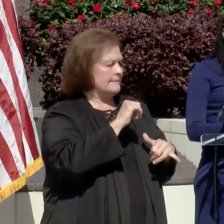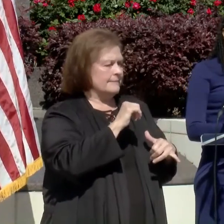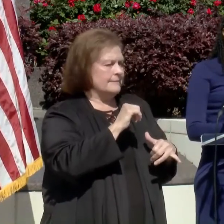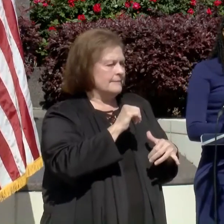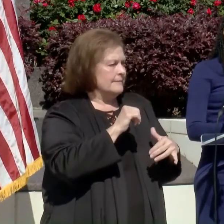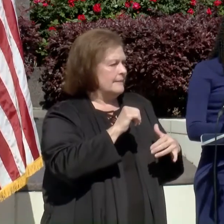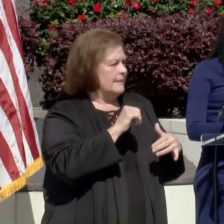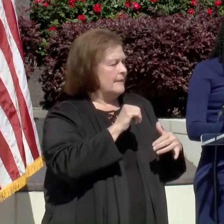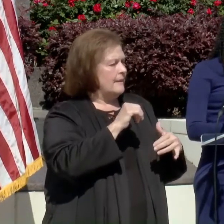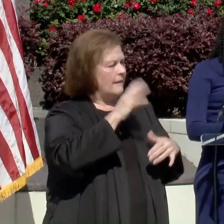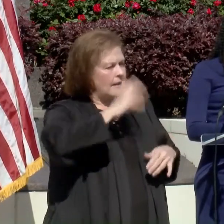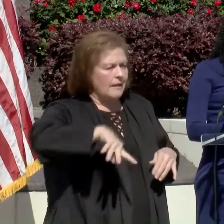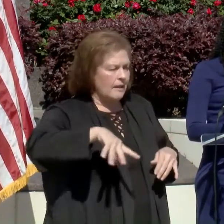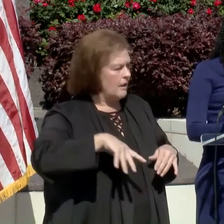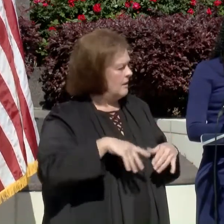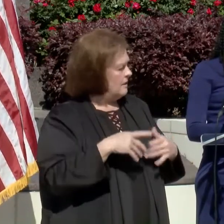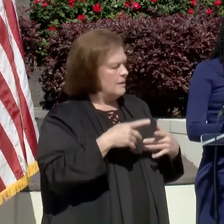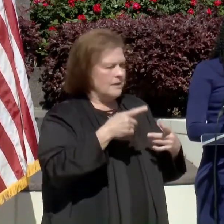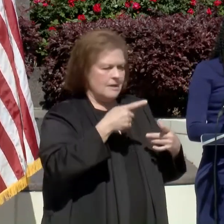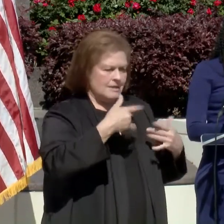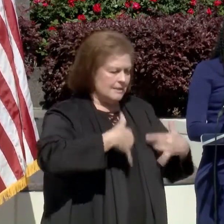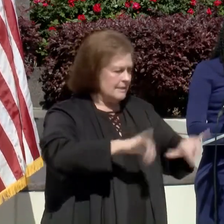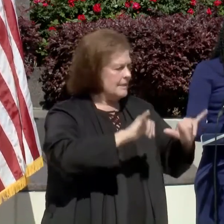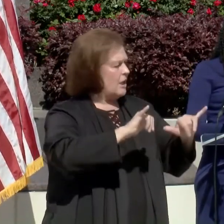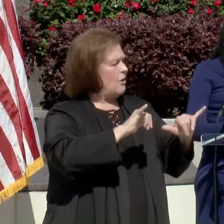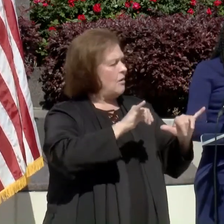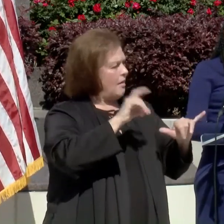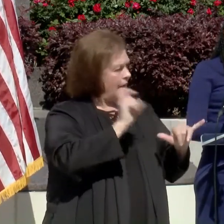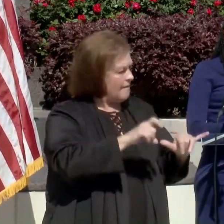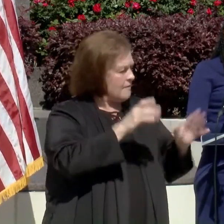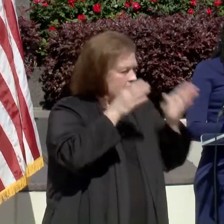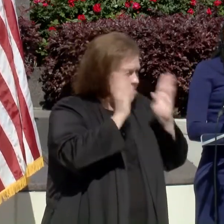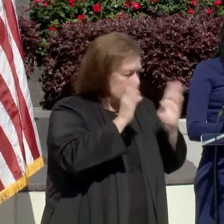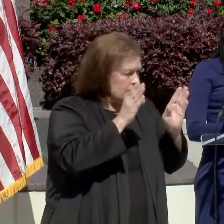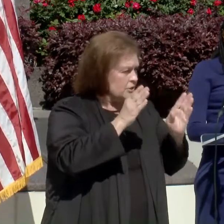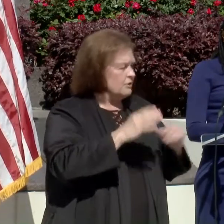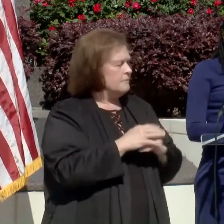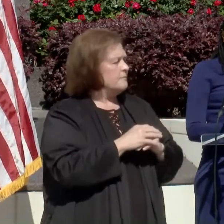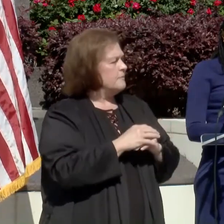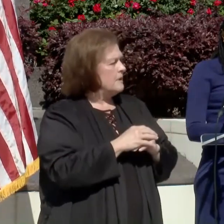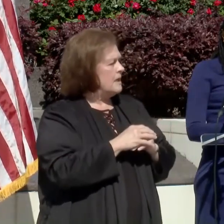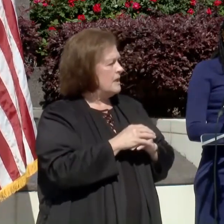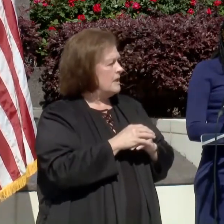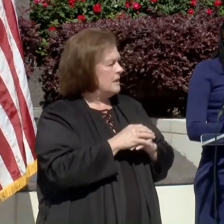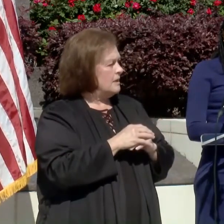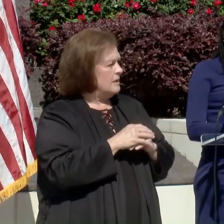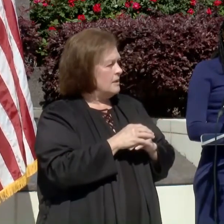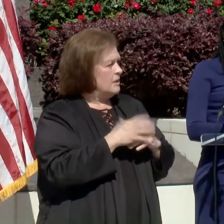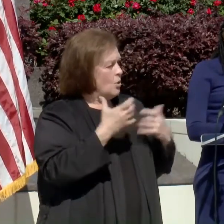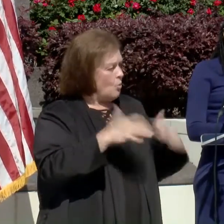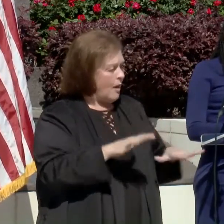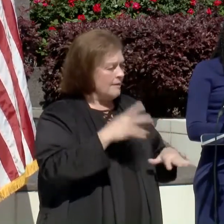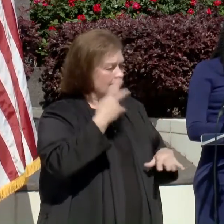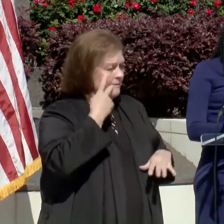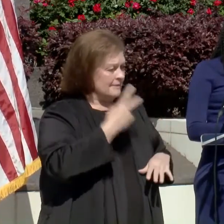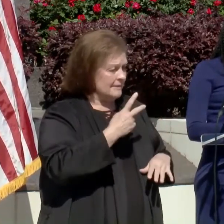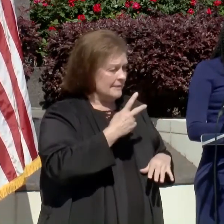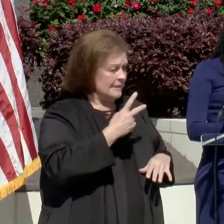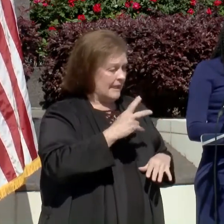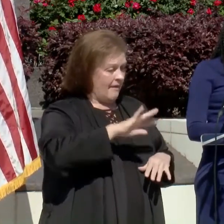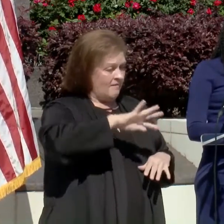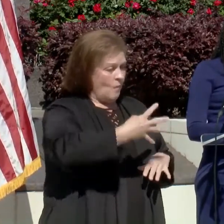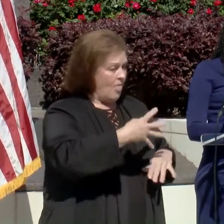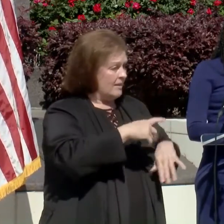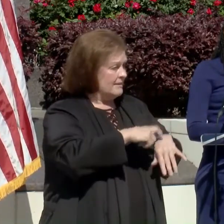Um, we must continue to be vigilant and steadfast in our efforts. I think in order to avoid a fourth surge, particularly since